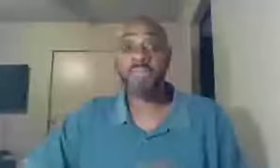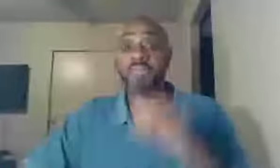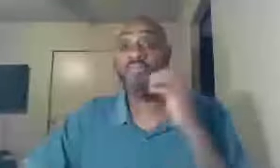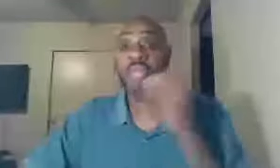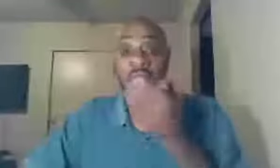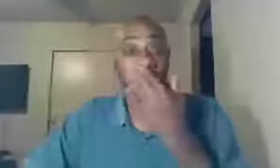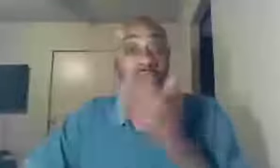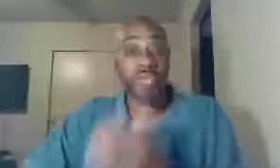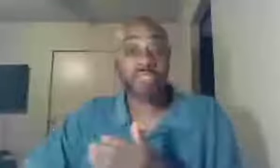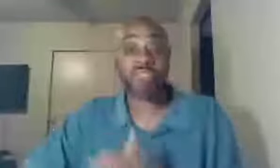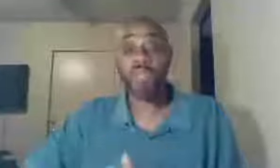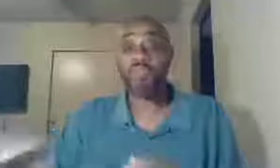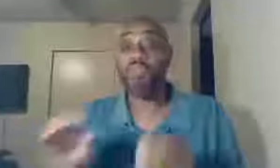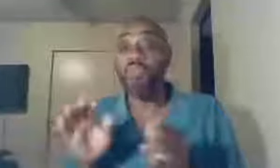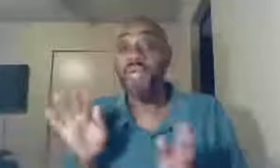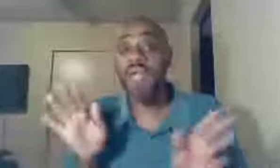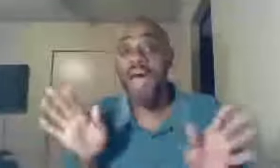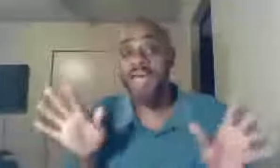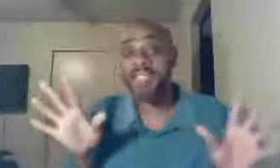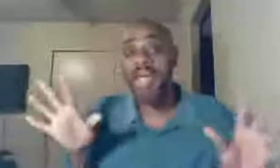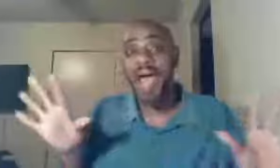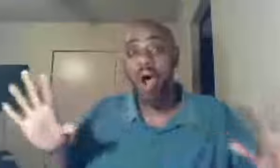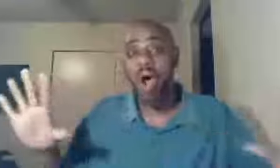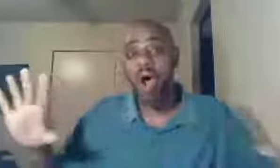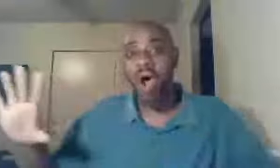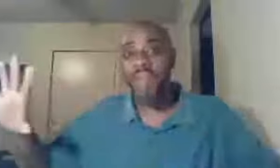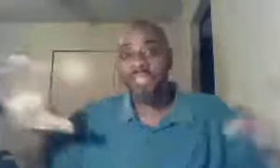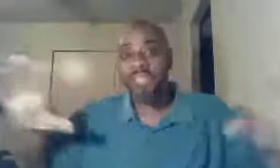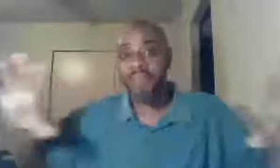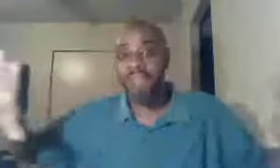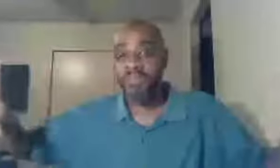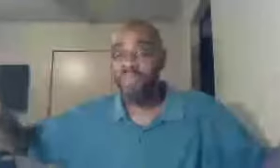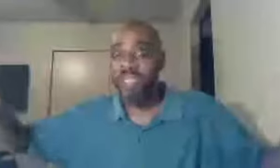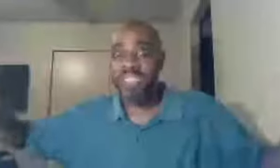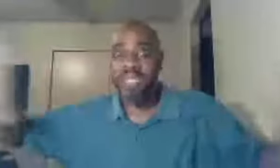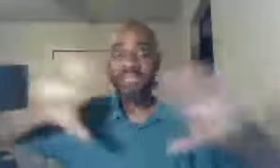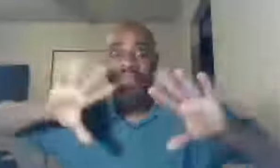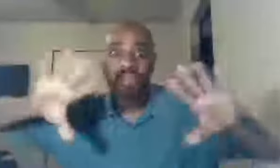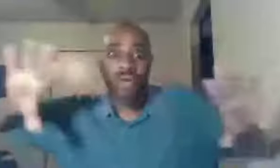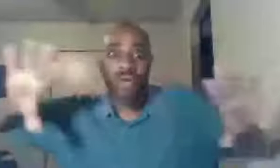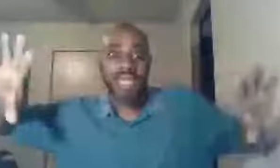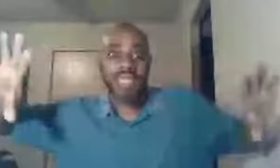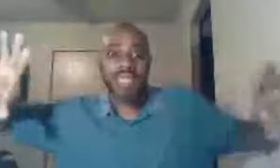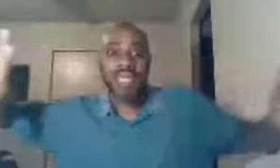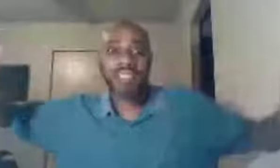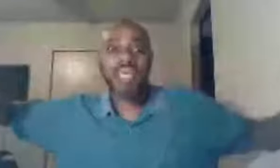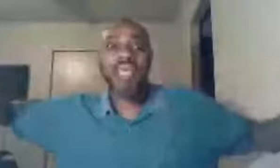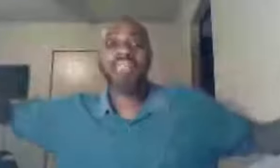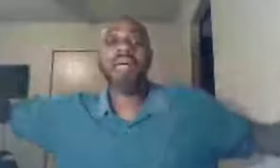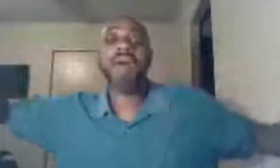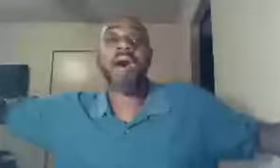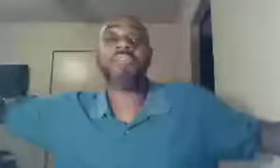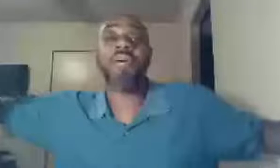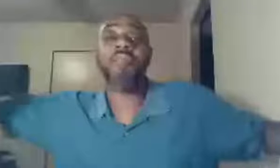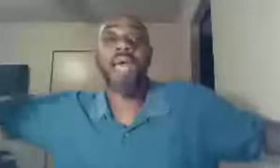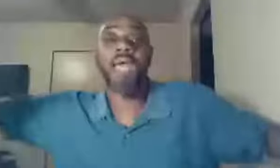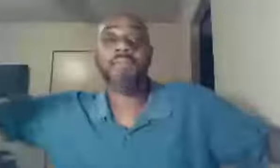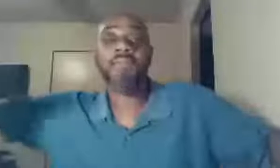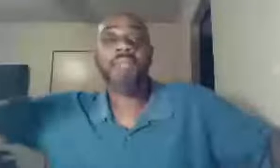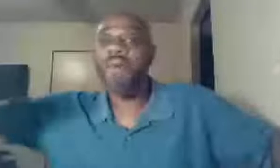but if you carefully read the scripture, you realize how all that stuff, even though it seems like it's going like this, somehow, some way, by